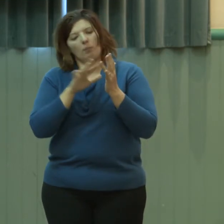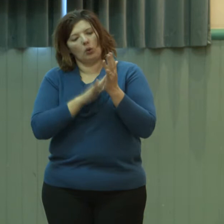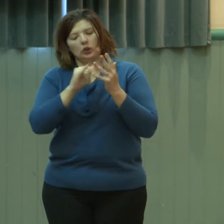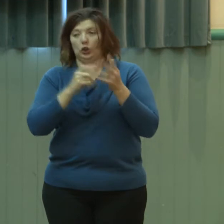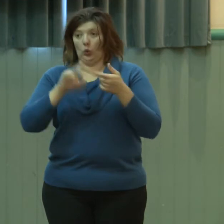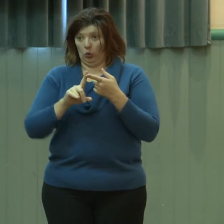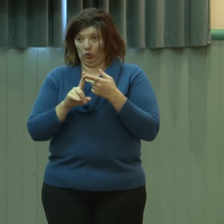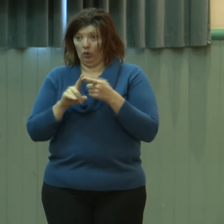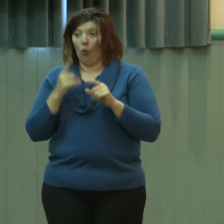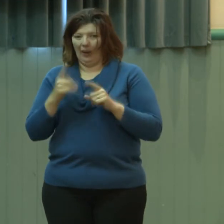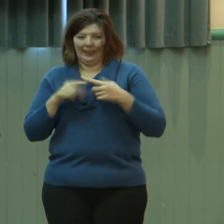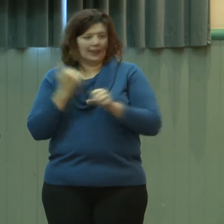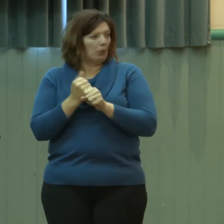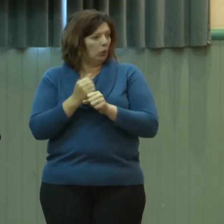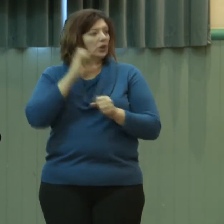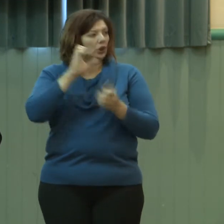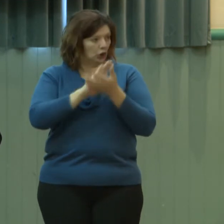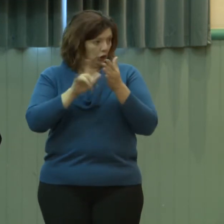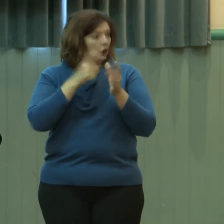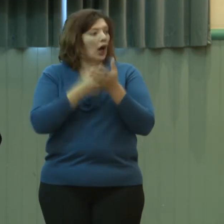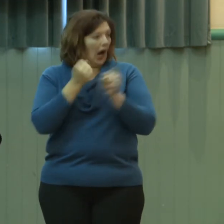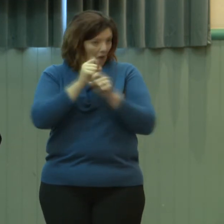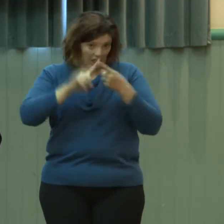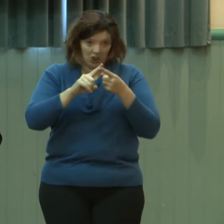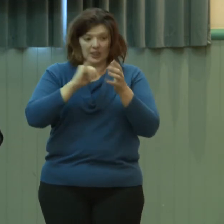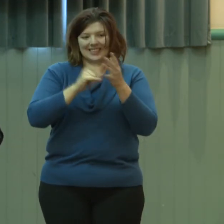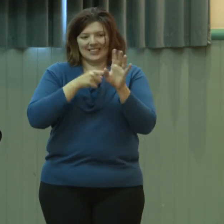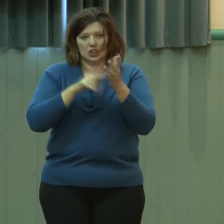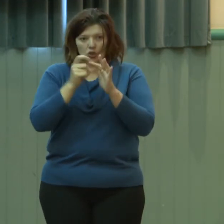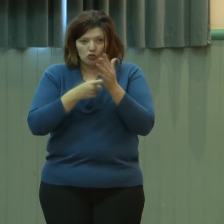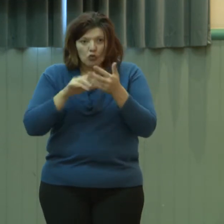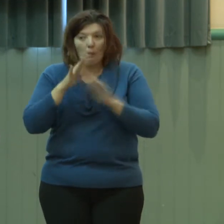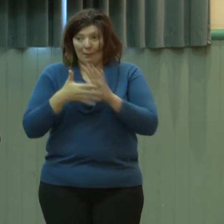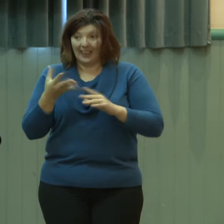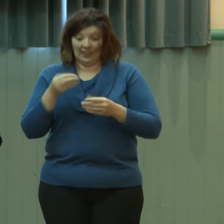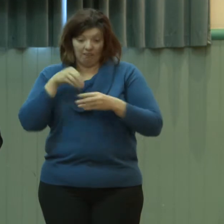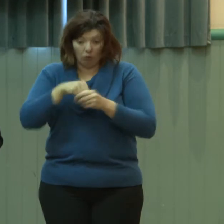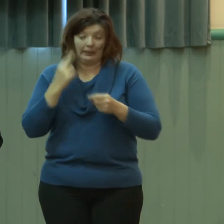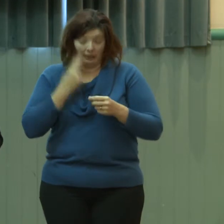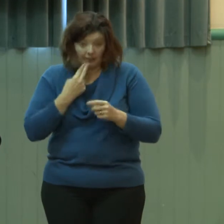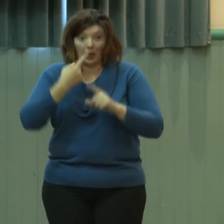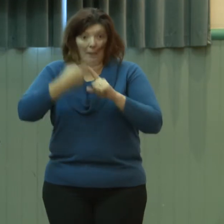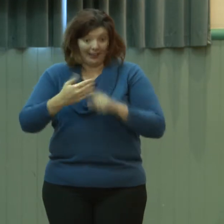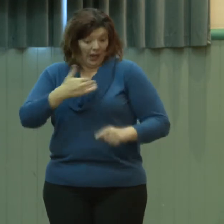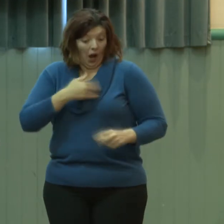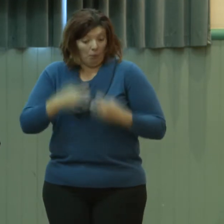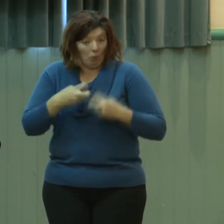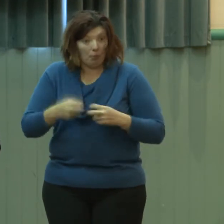would be an example where you might have some heart defects, might have some kidney problems, you might have some visual problems, etc.